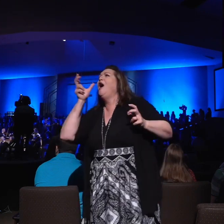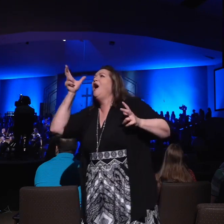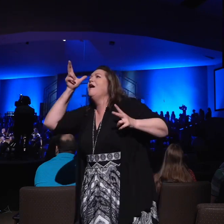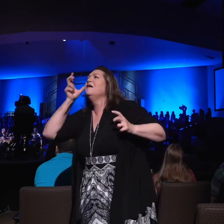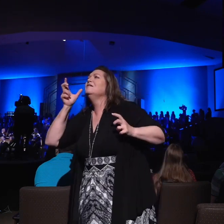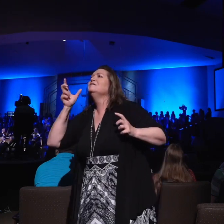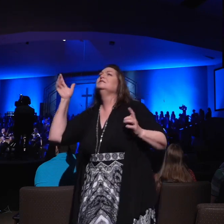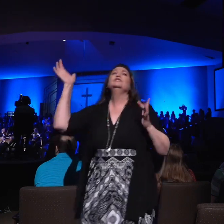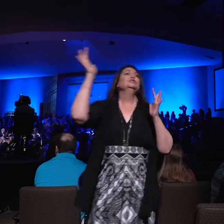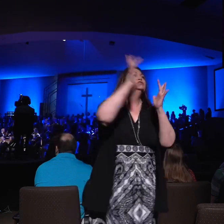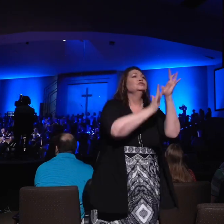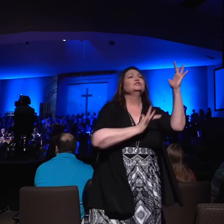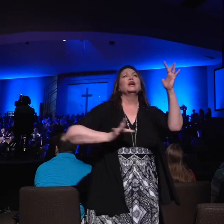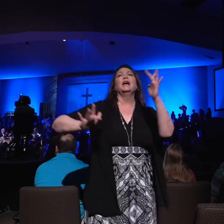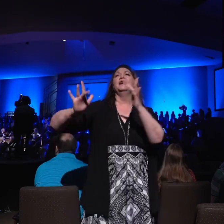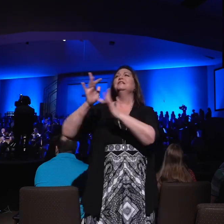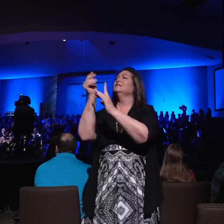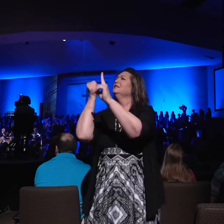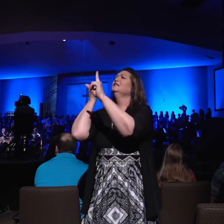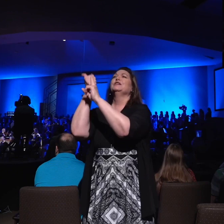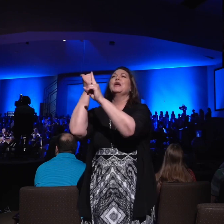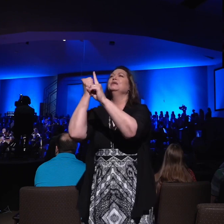of the ages